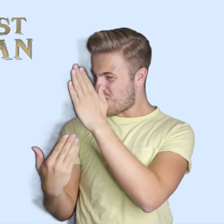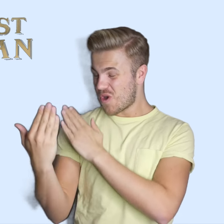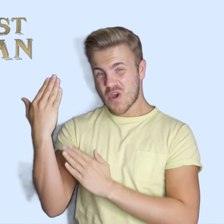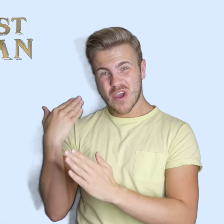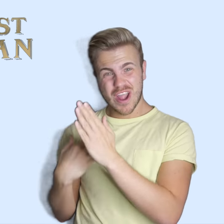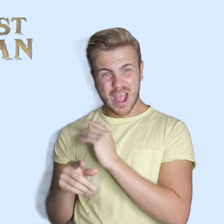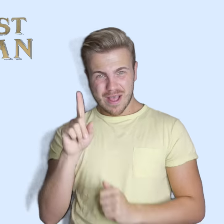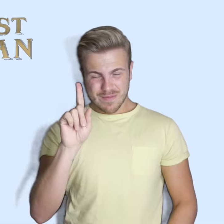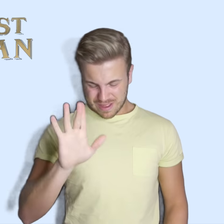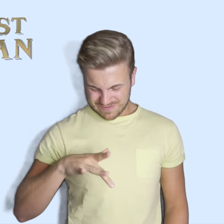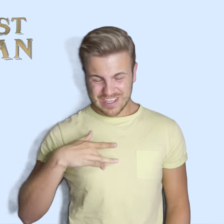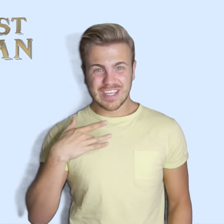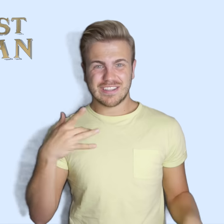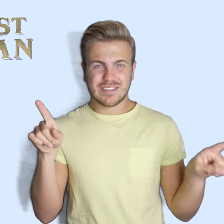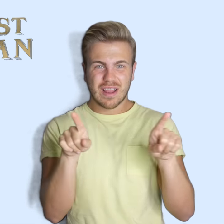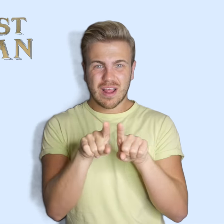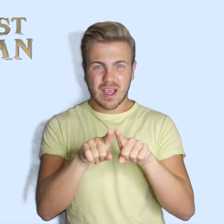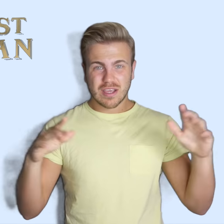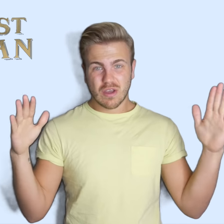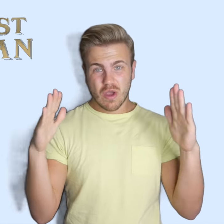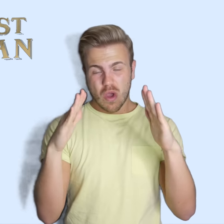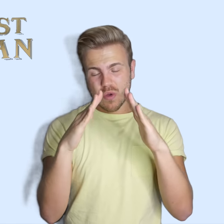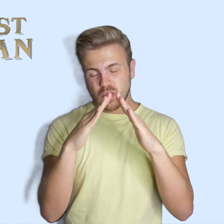But it feels like home